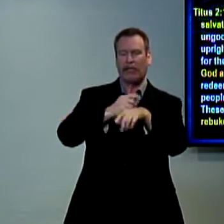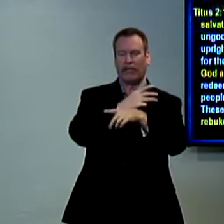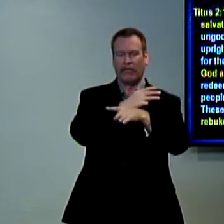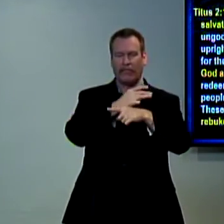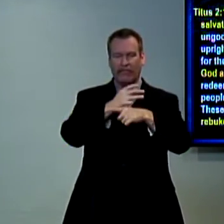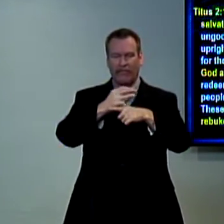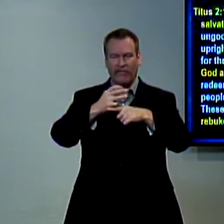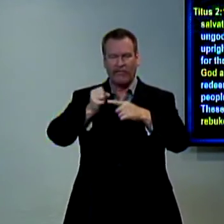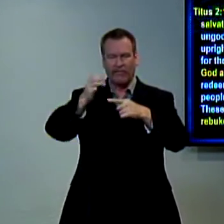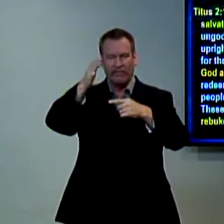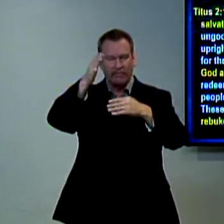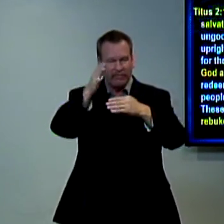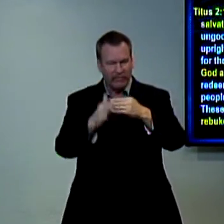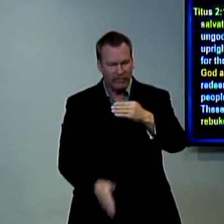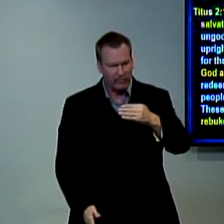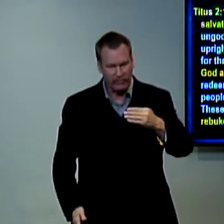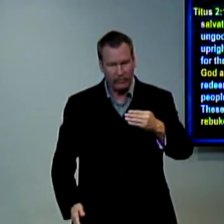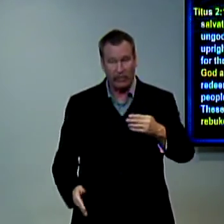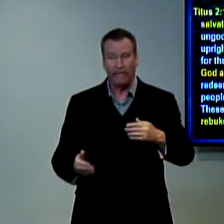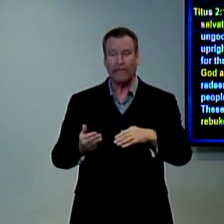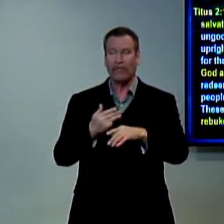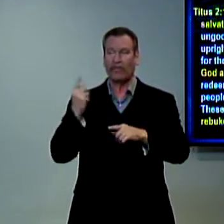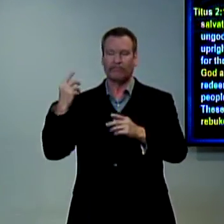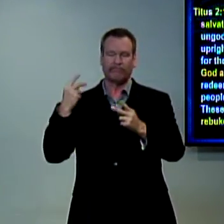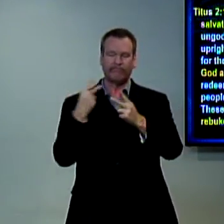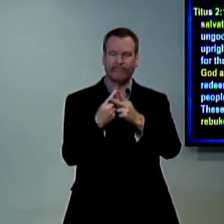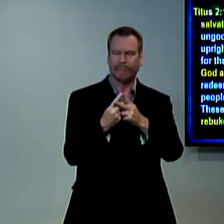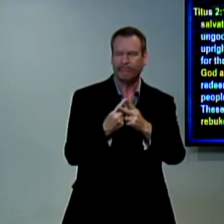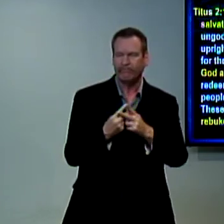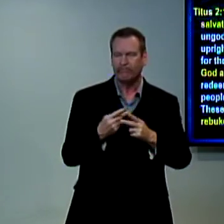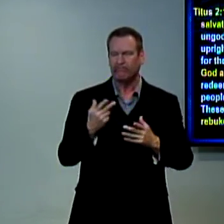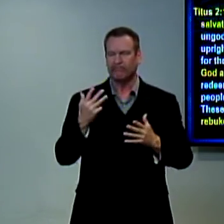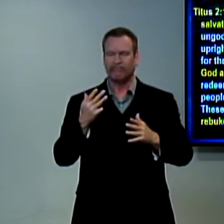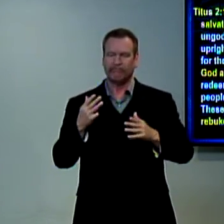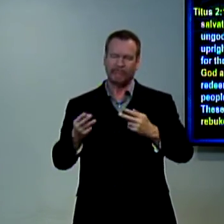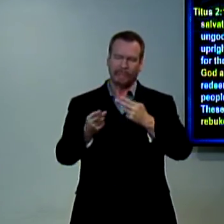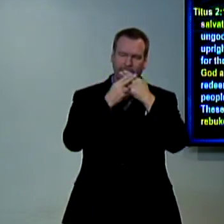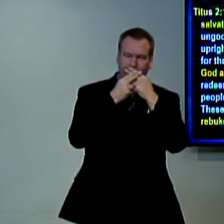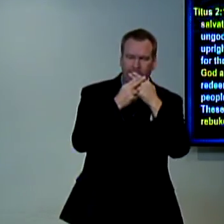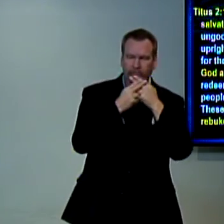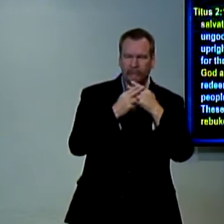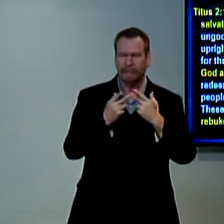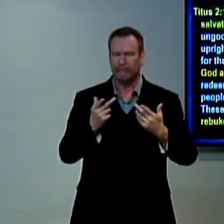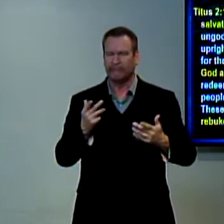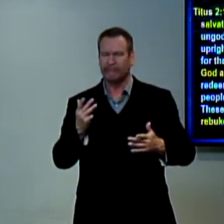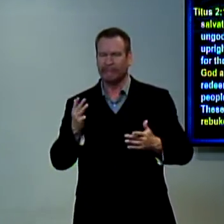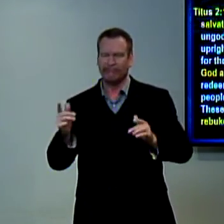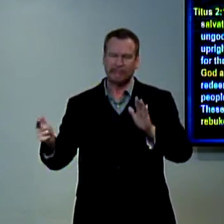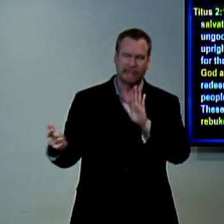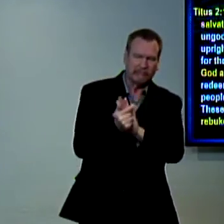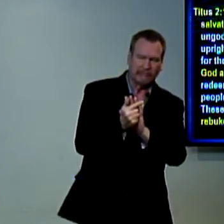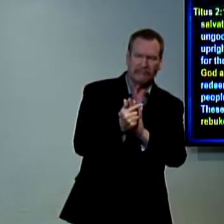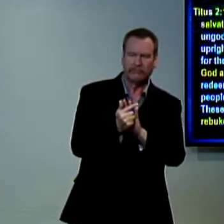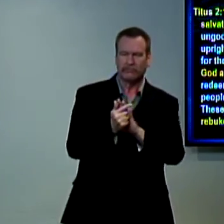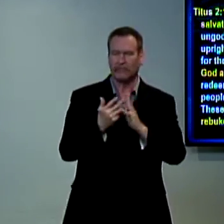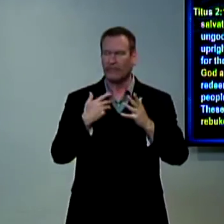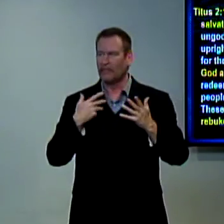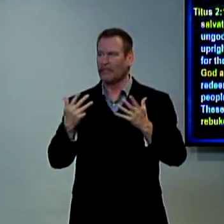encourage one another the time is coming the time is coming where we may be silenced where